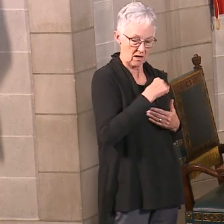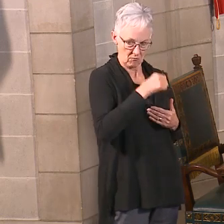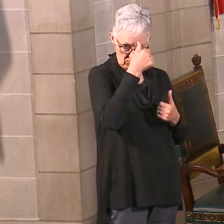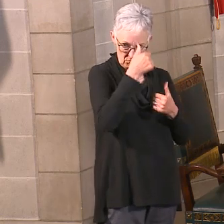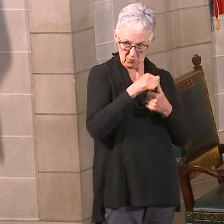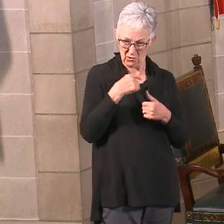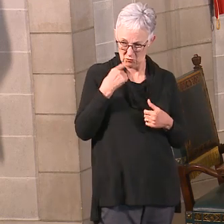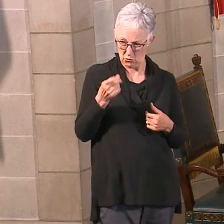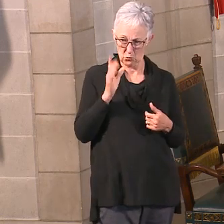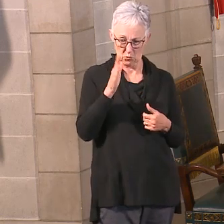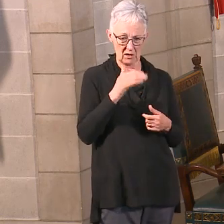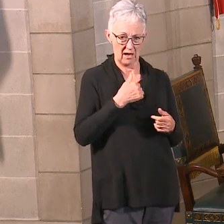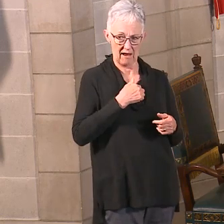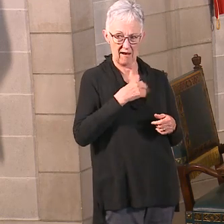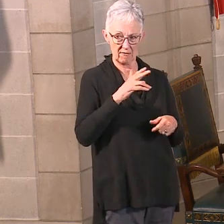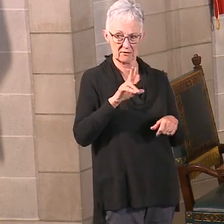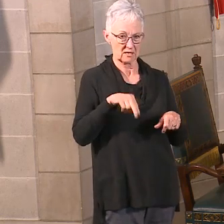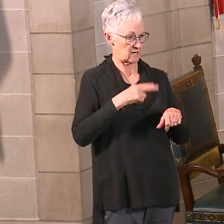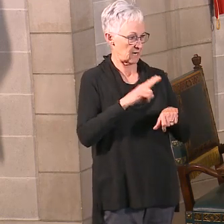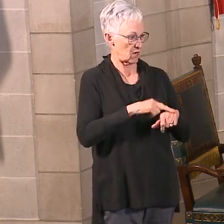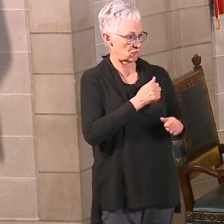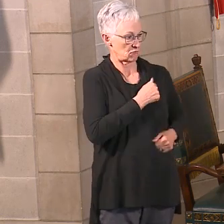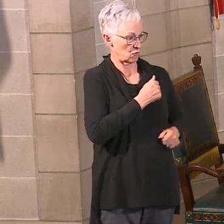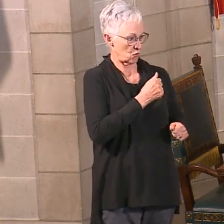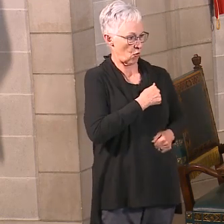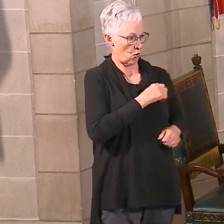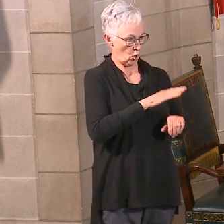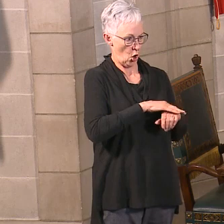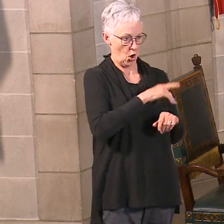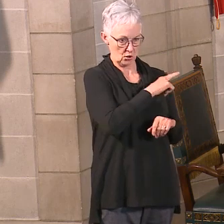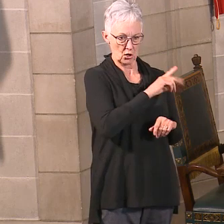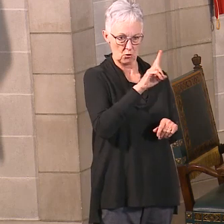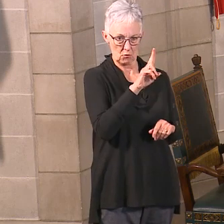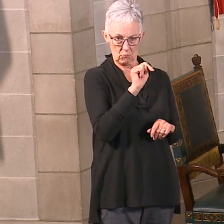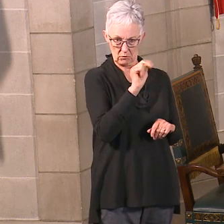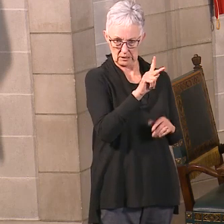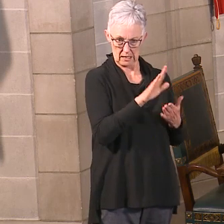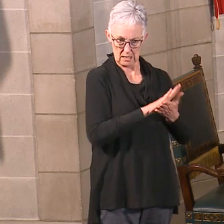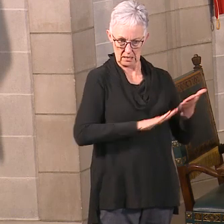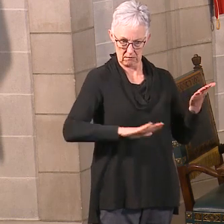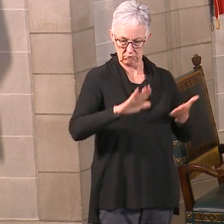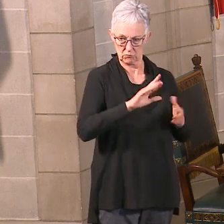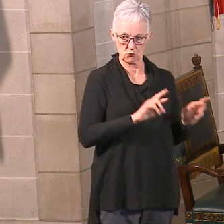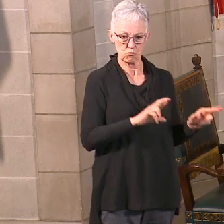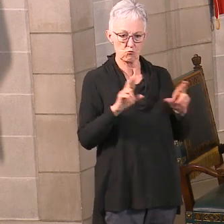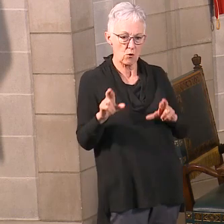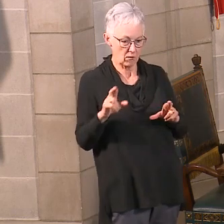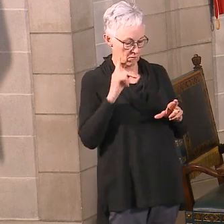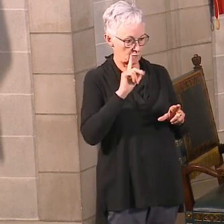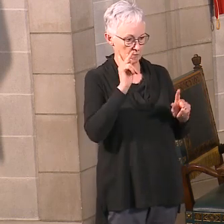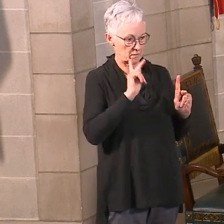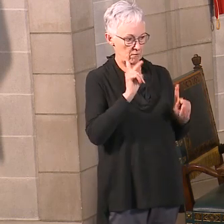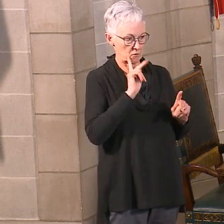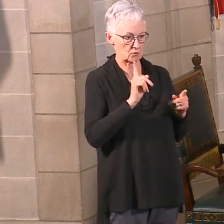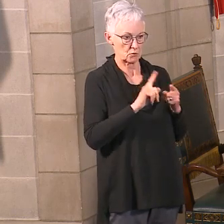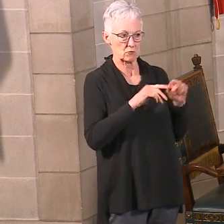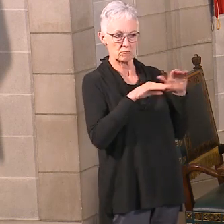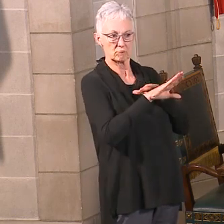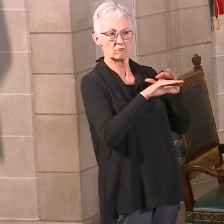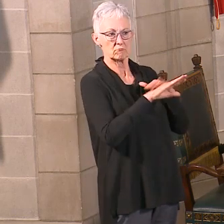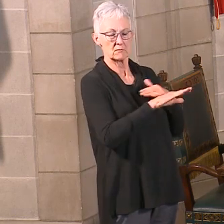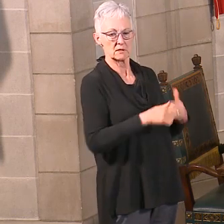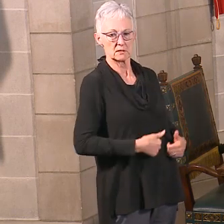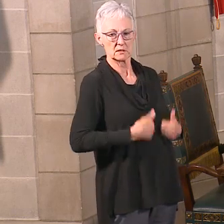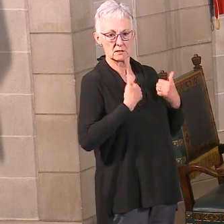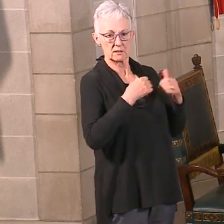this all set up. So we are now going to roll out that program for people who are looking for that quarantine or isolation. So again, if